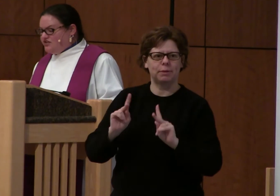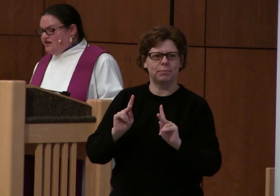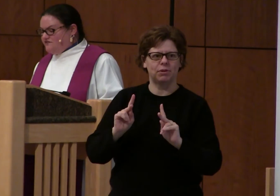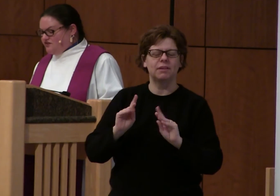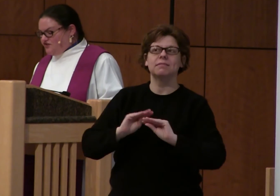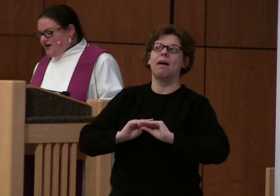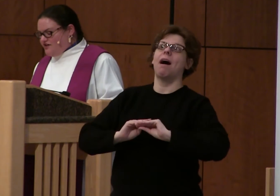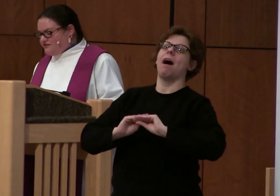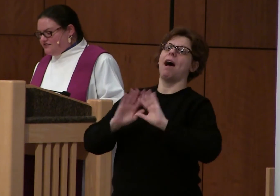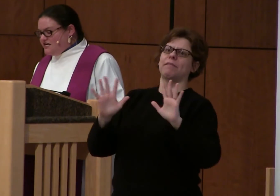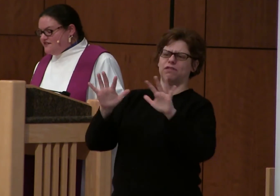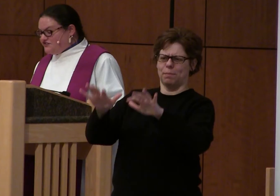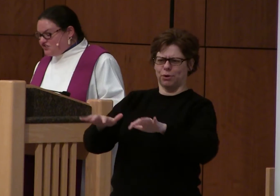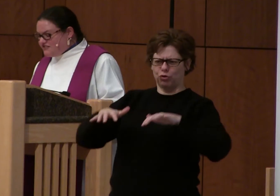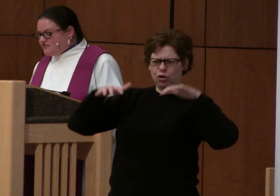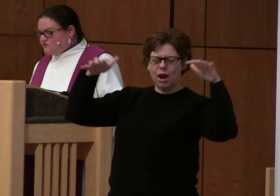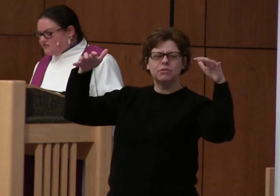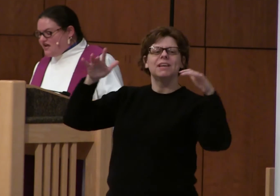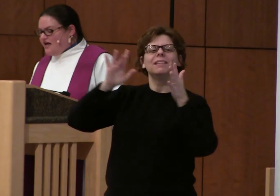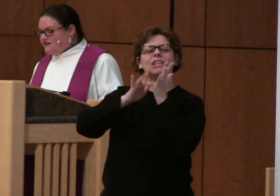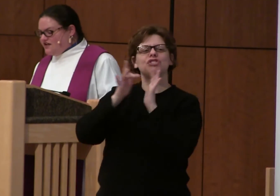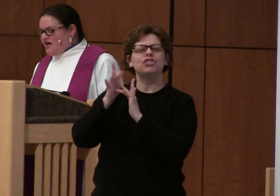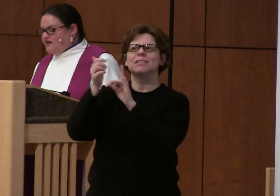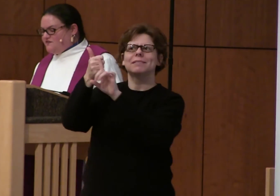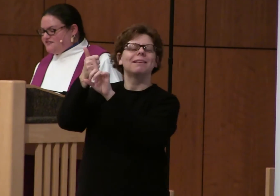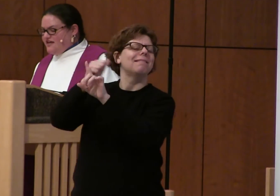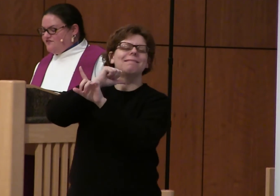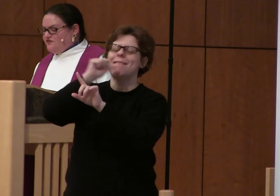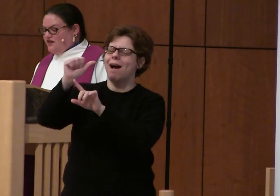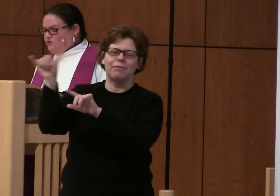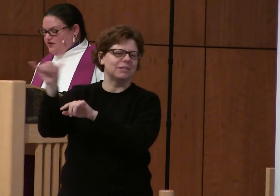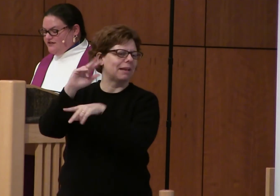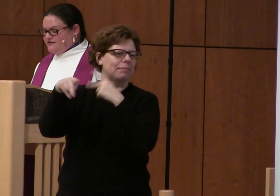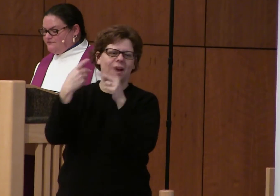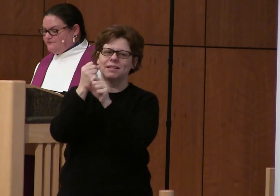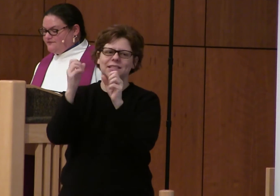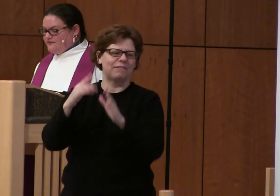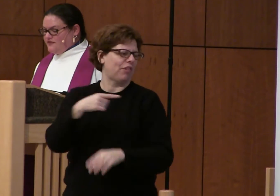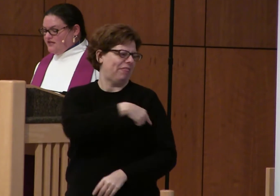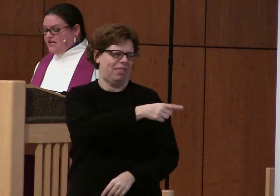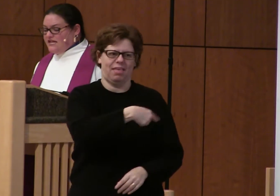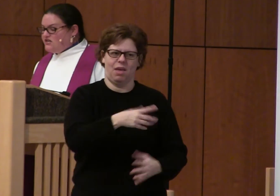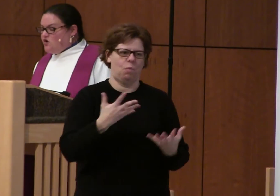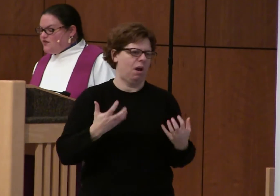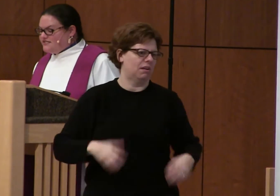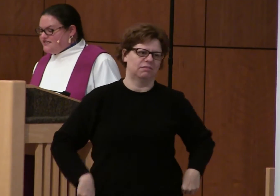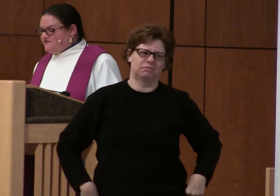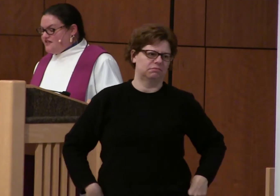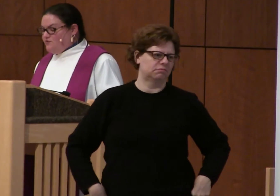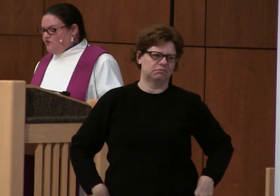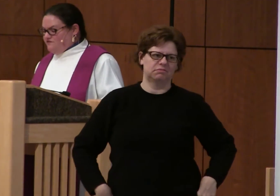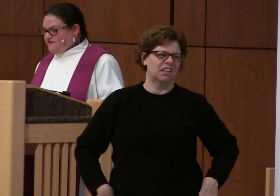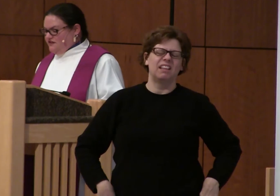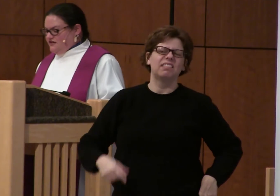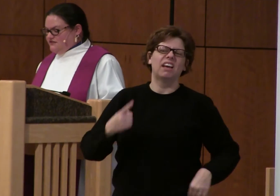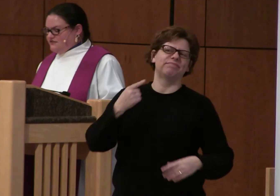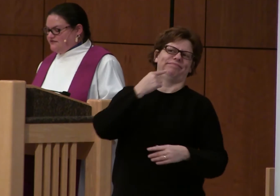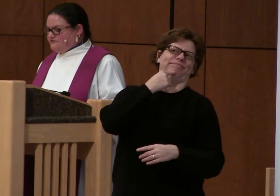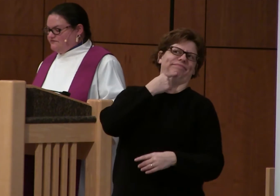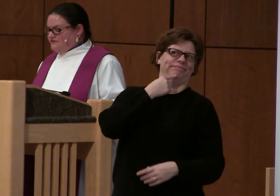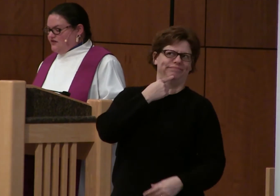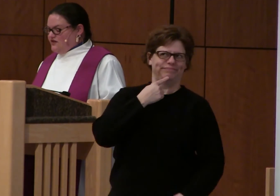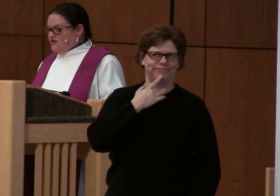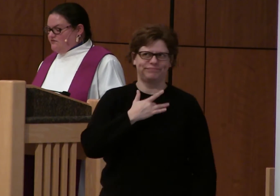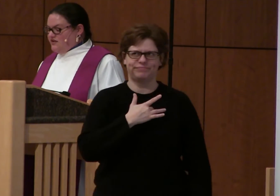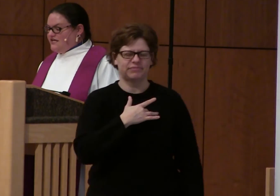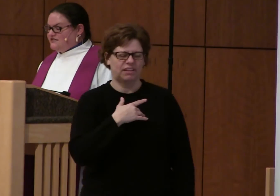the reaction of the crowds that Jesus was not the kind of Savior they wanted. He didn't always give them warm feelings.